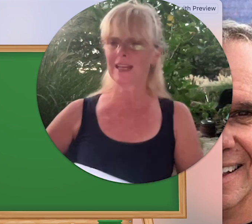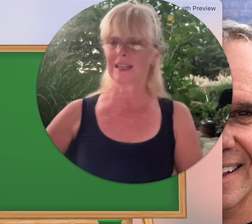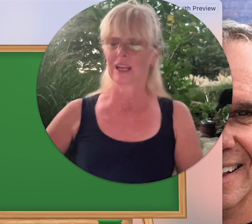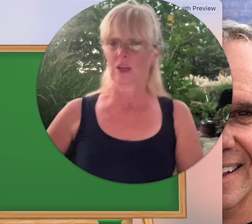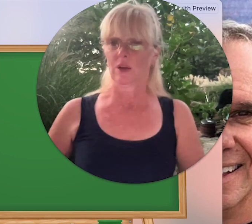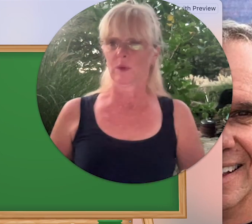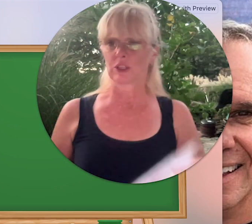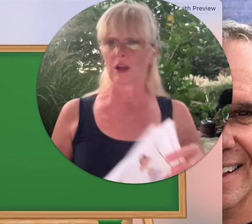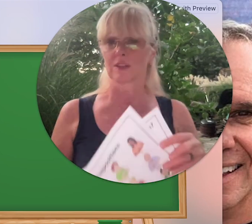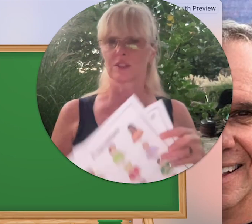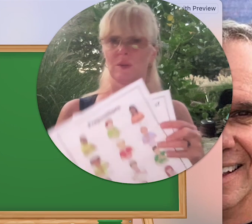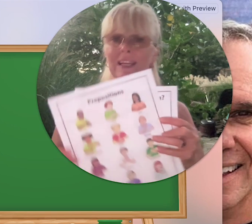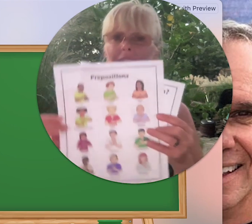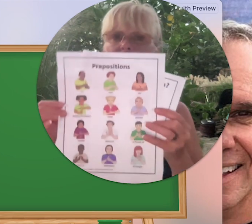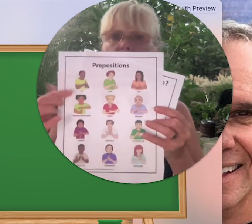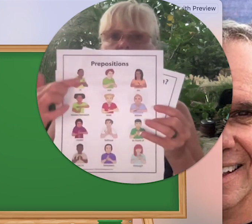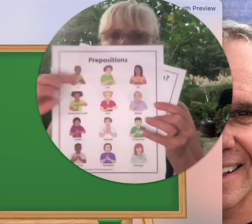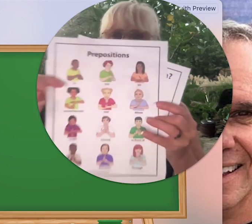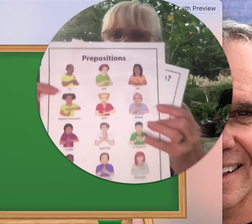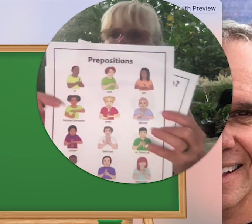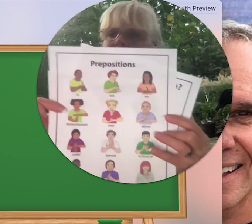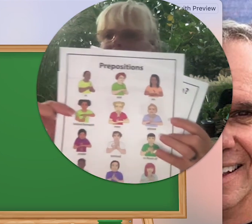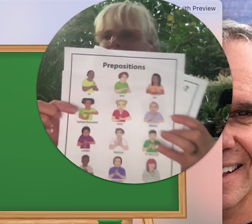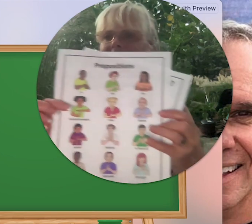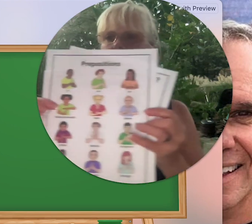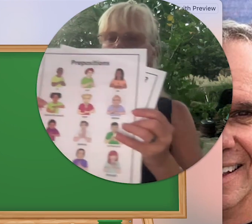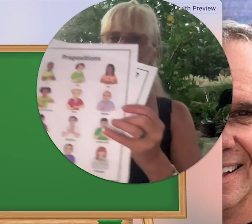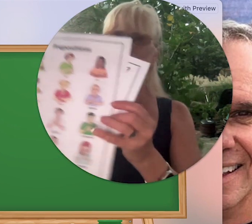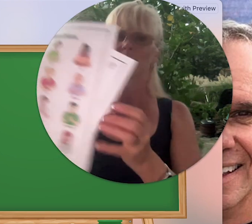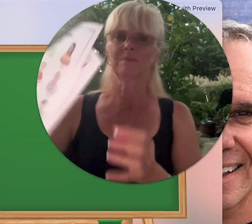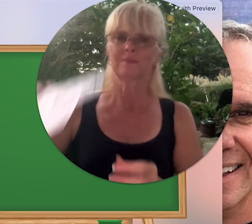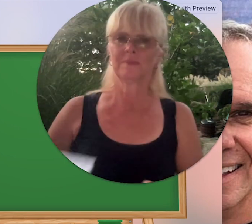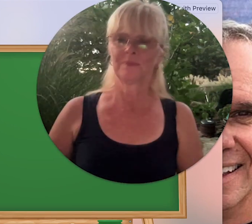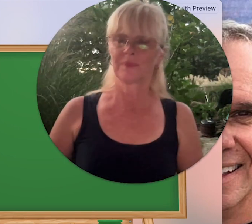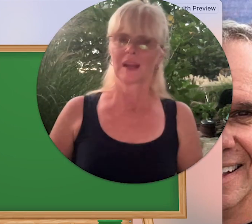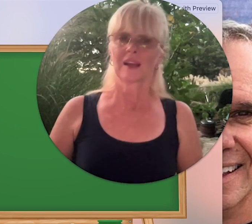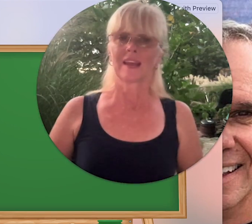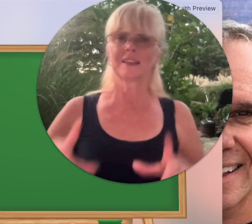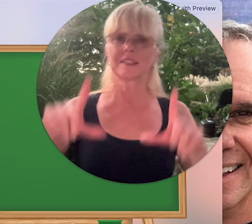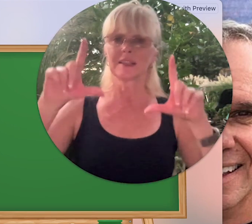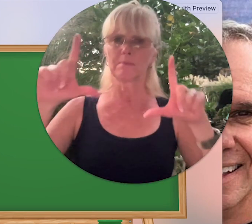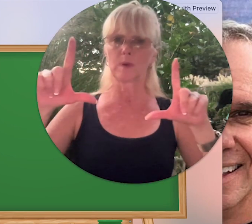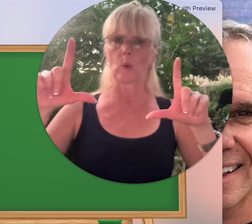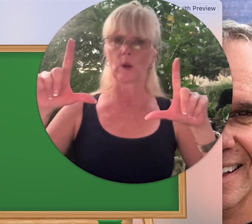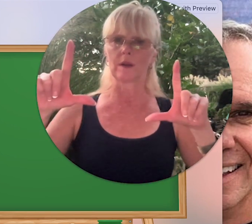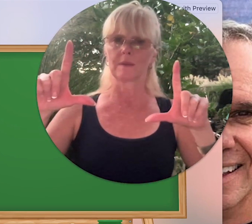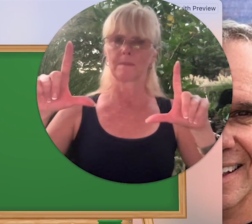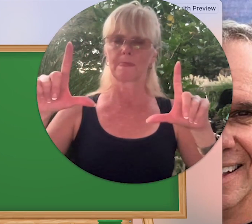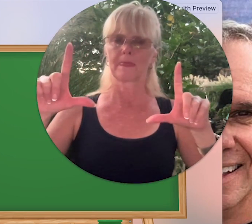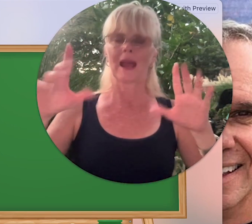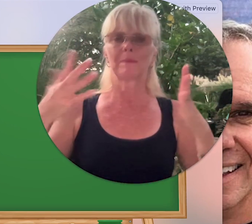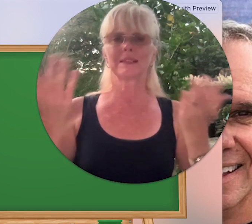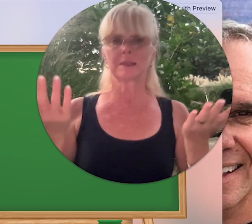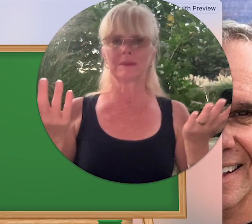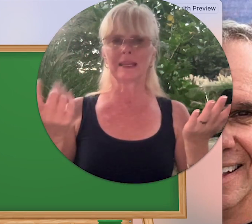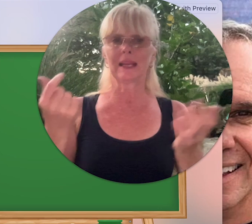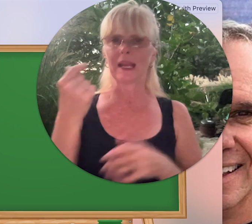which also includes all sign language okay this is a board happens to be a